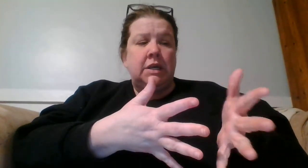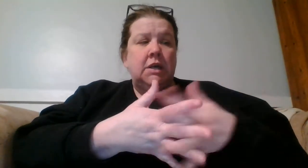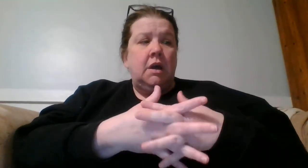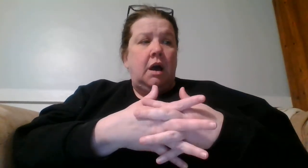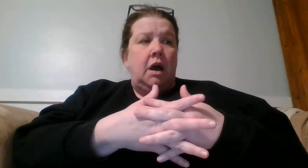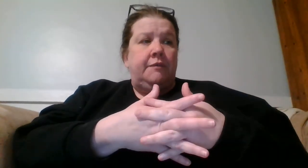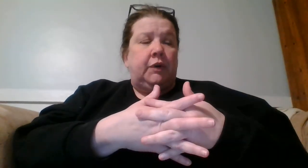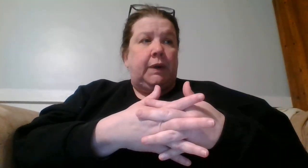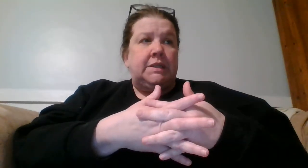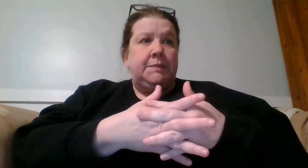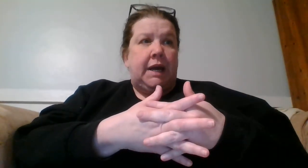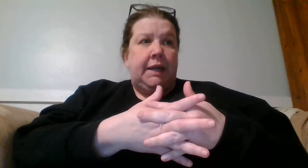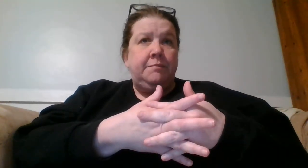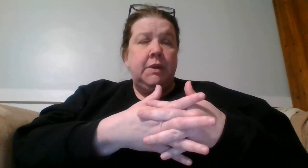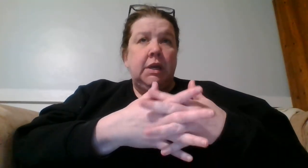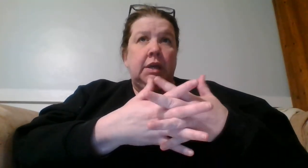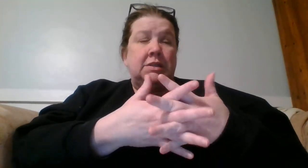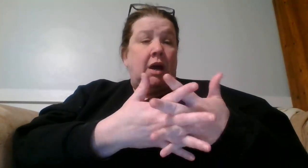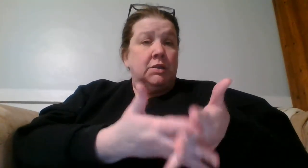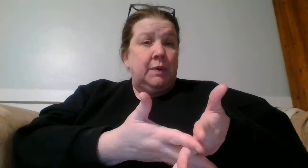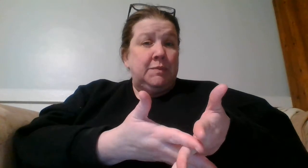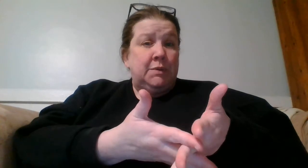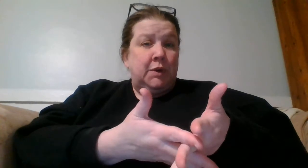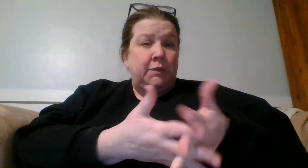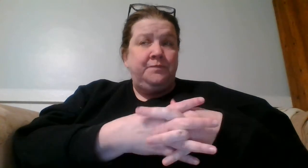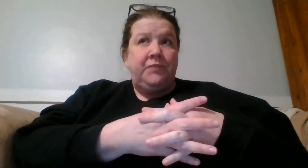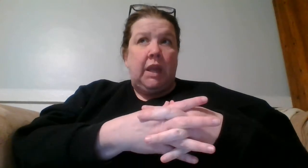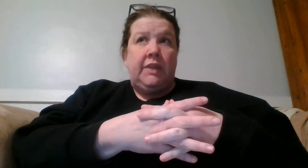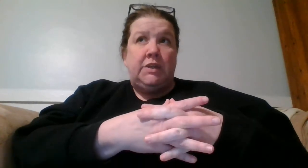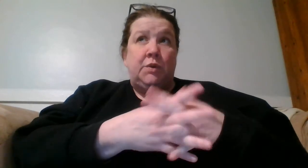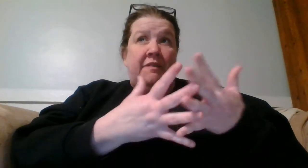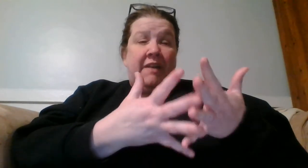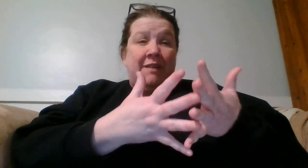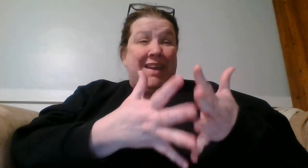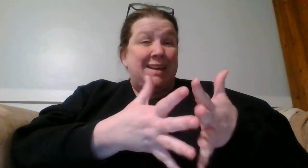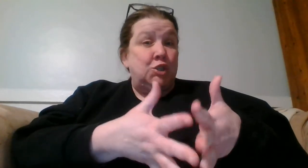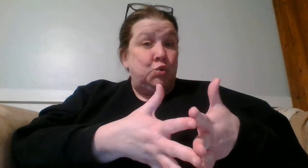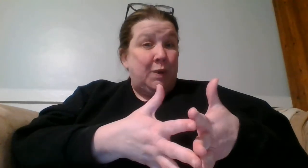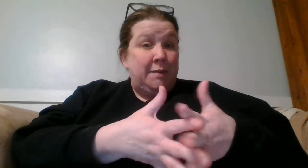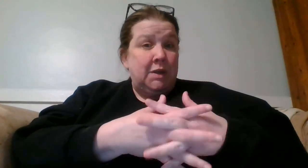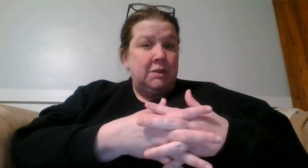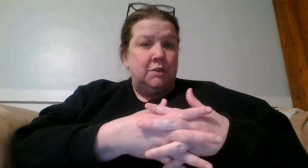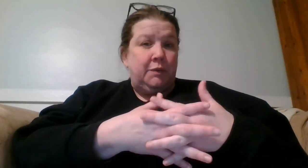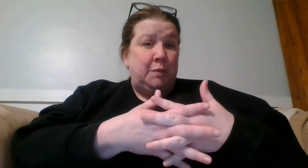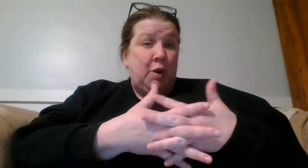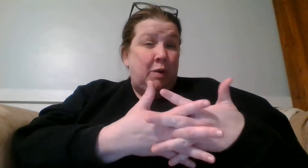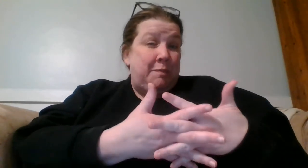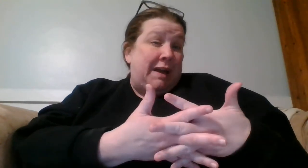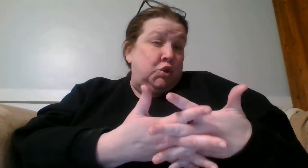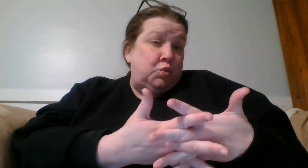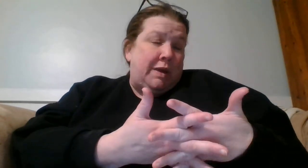for quite some time. It's called Swim to the Moon. They do a 5k swim, so a 3.1 mile swim.